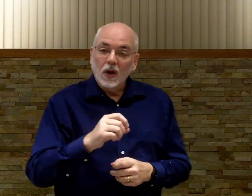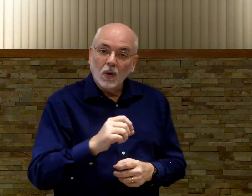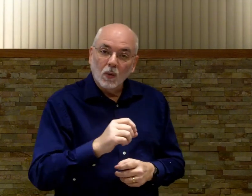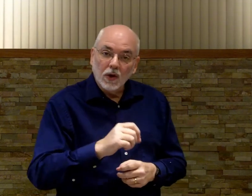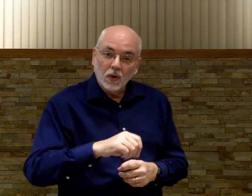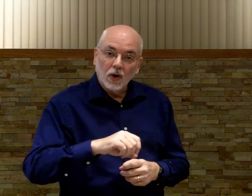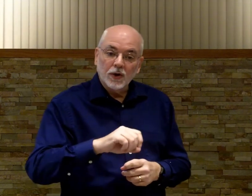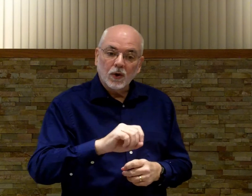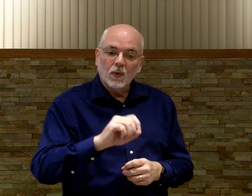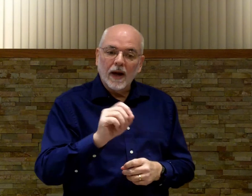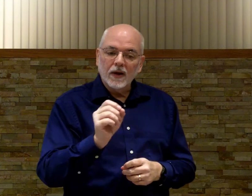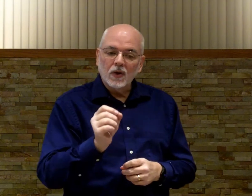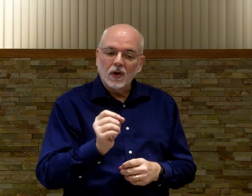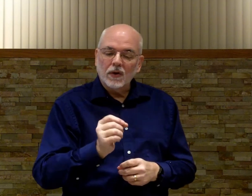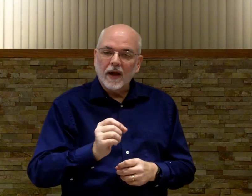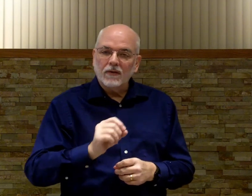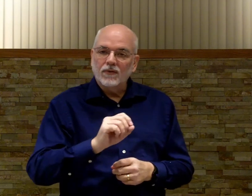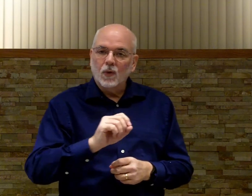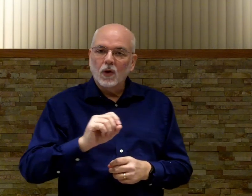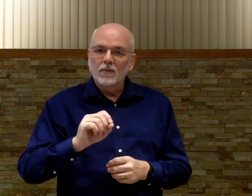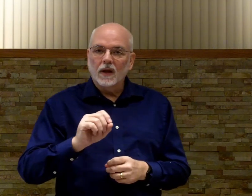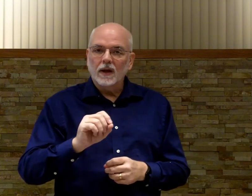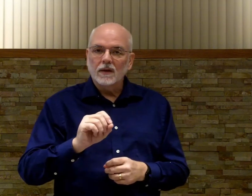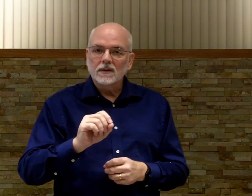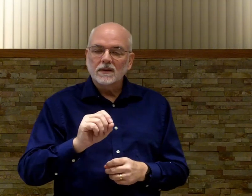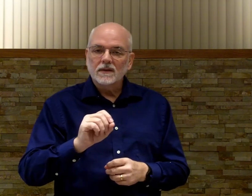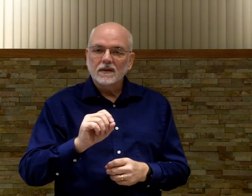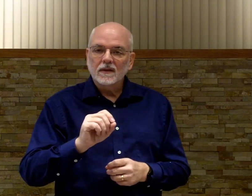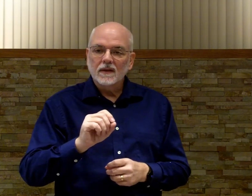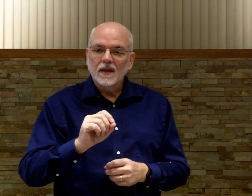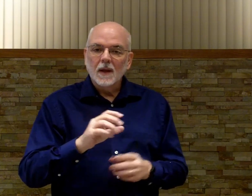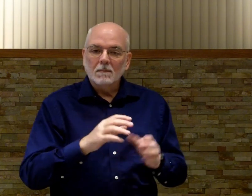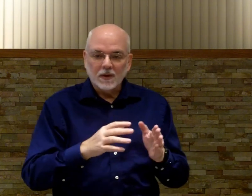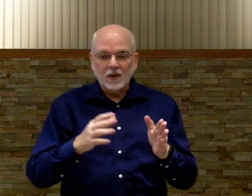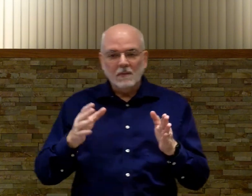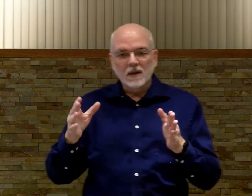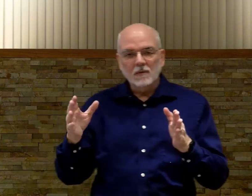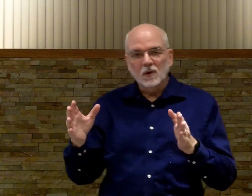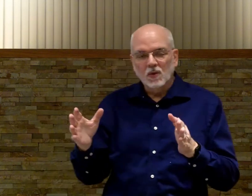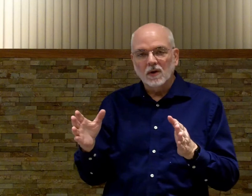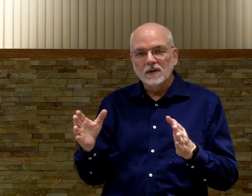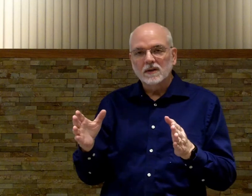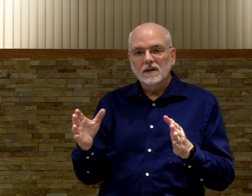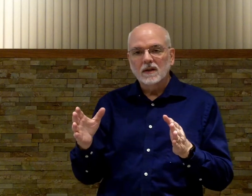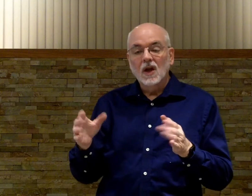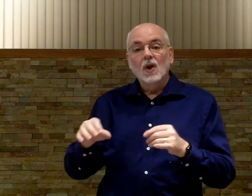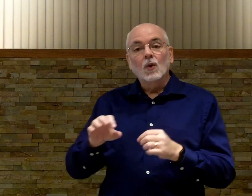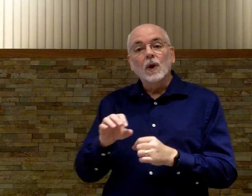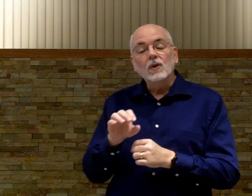When you learn to write you learned how to form the letters. But then you made them into words. When you